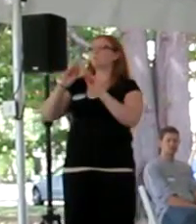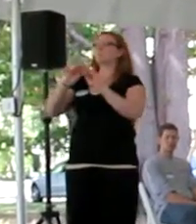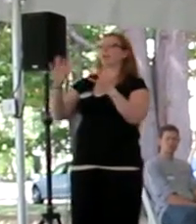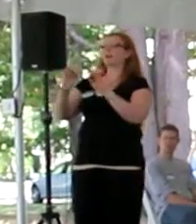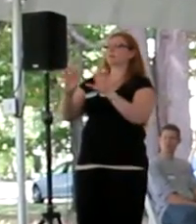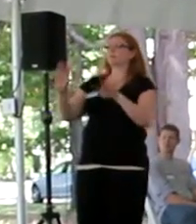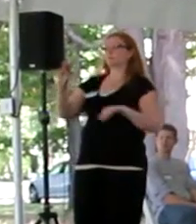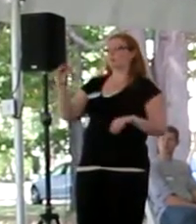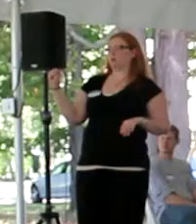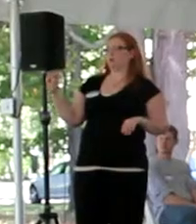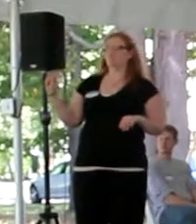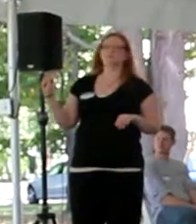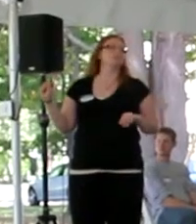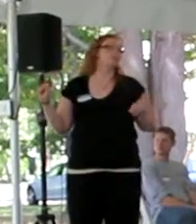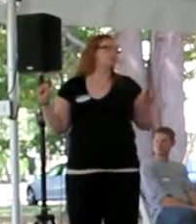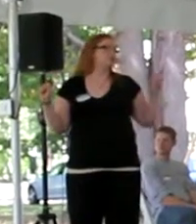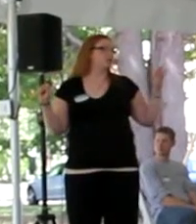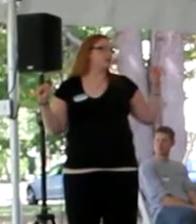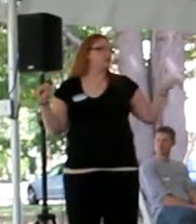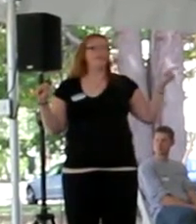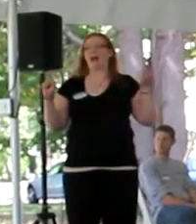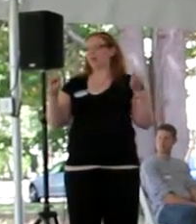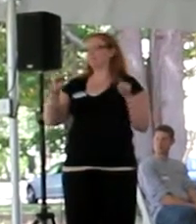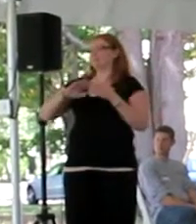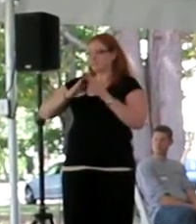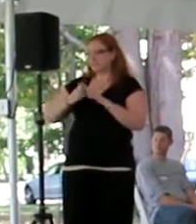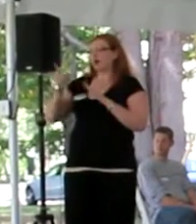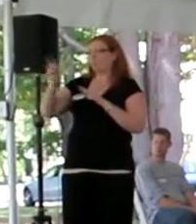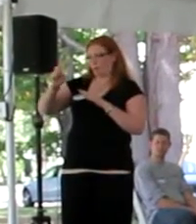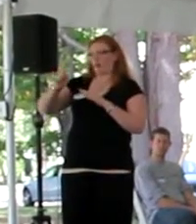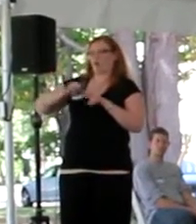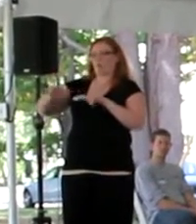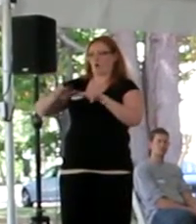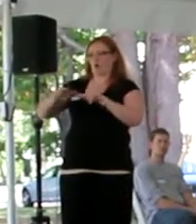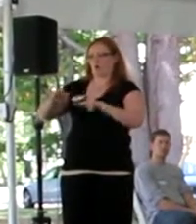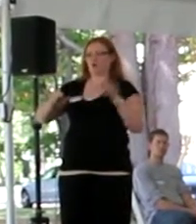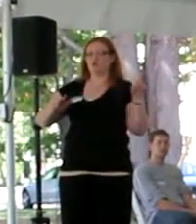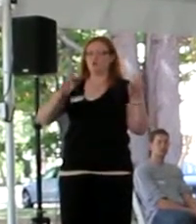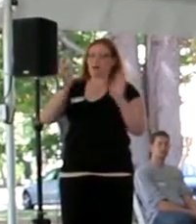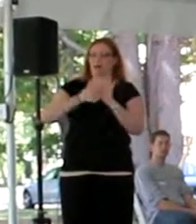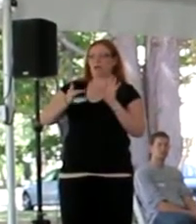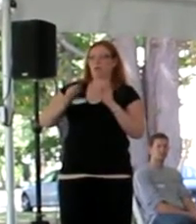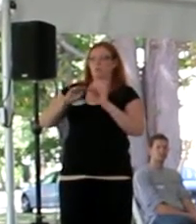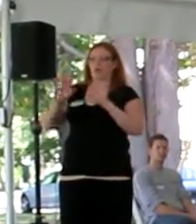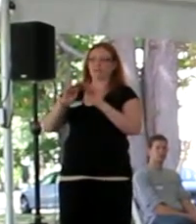because that's the location of the walk. That's the actual town that the walk is in, and you're going to click on that.